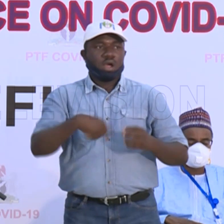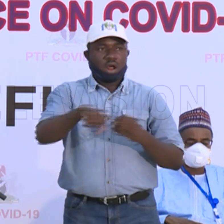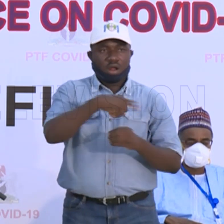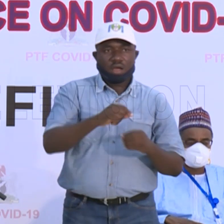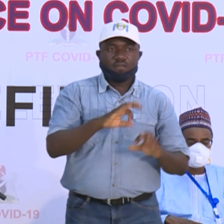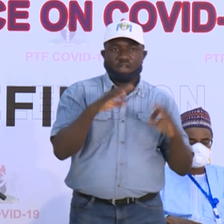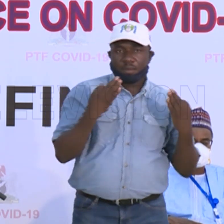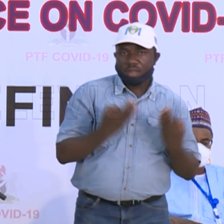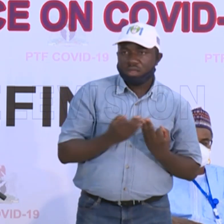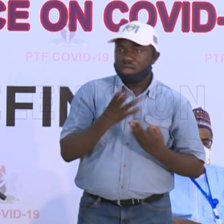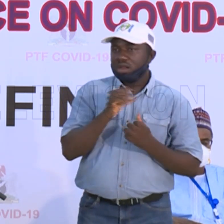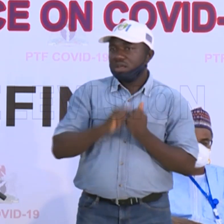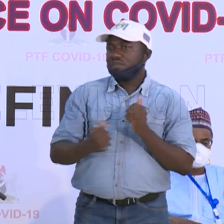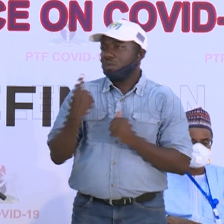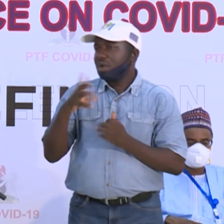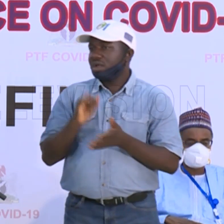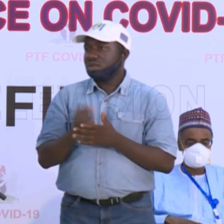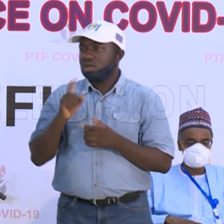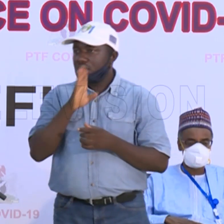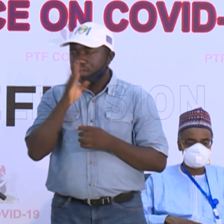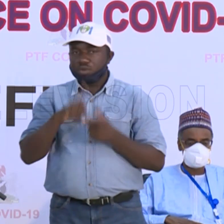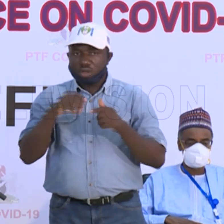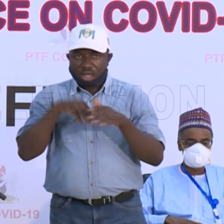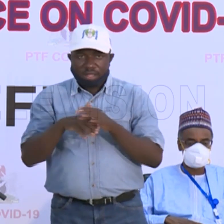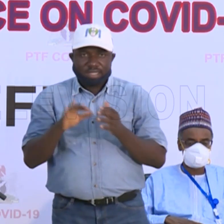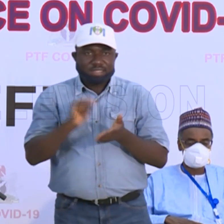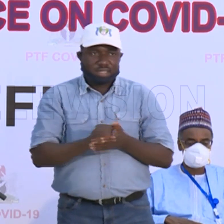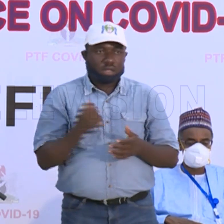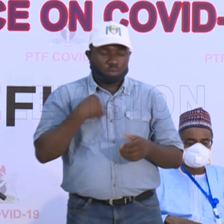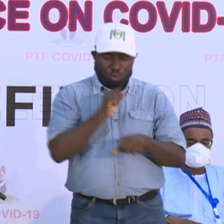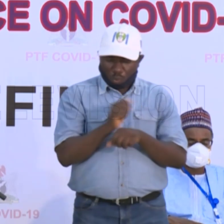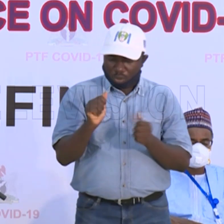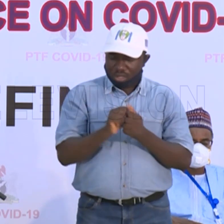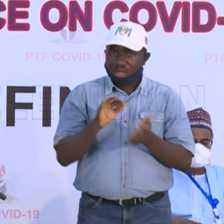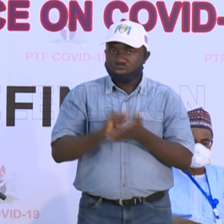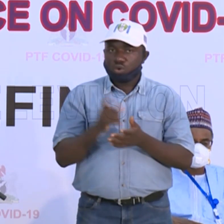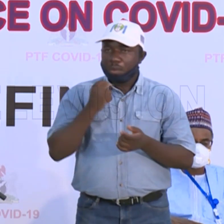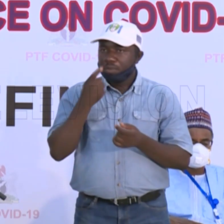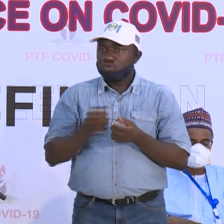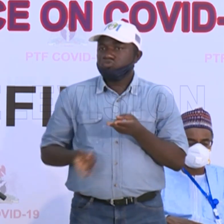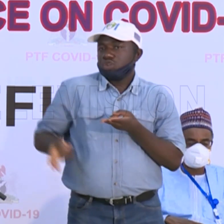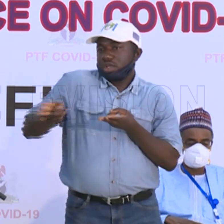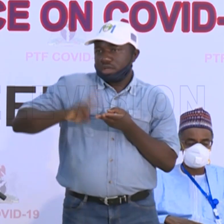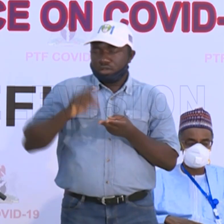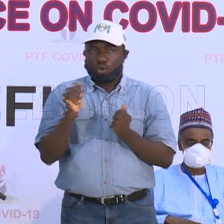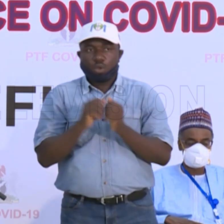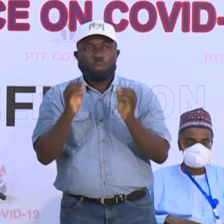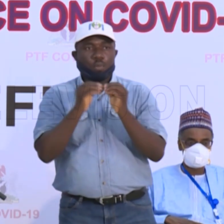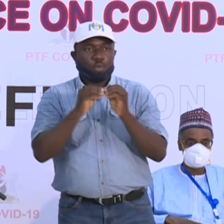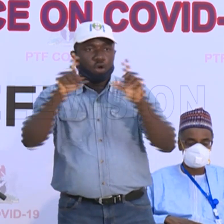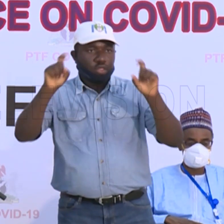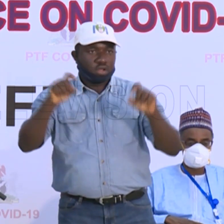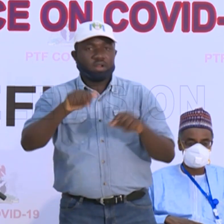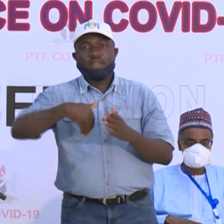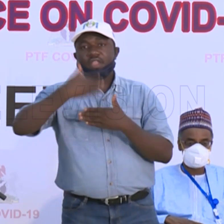everyone else that can access that, and we will work with them to scale that testing. The next town that we'll be going